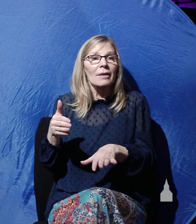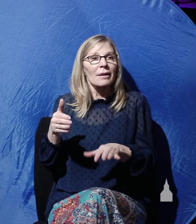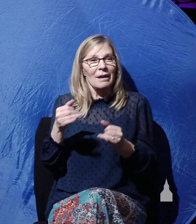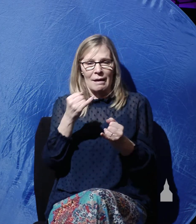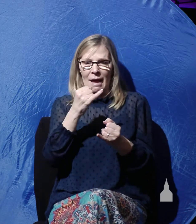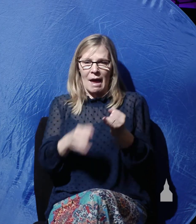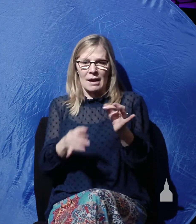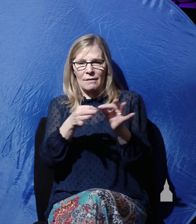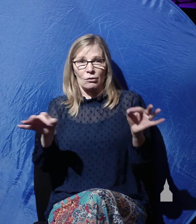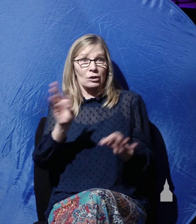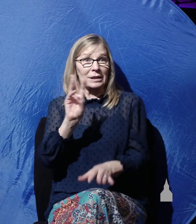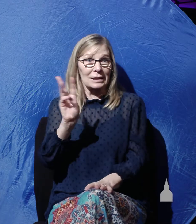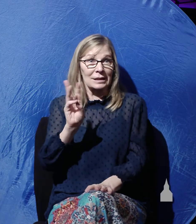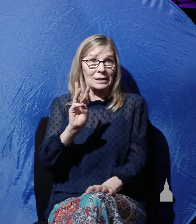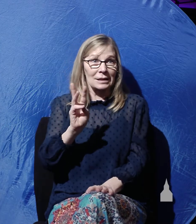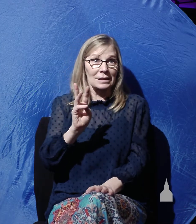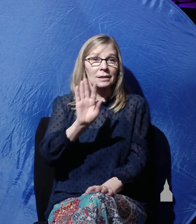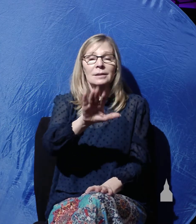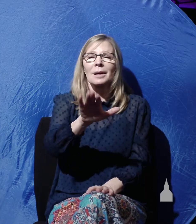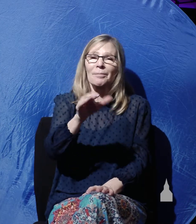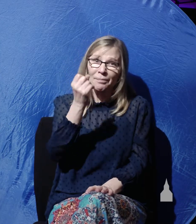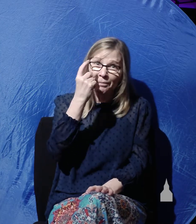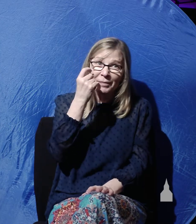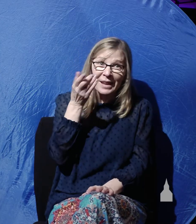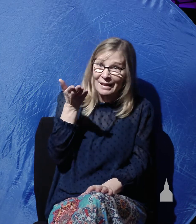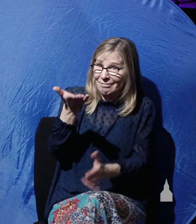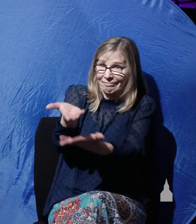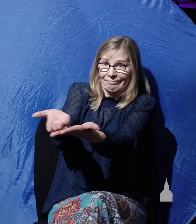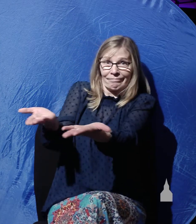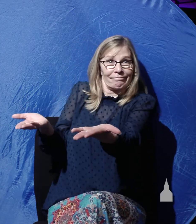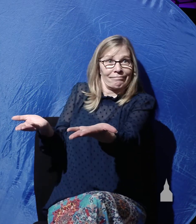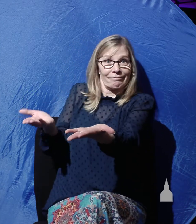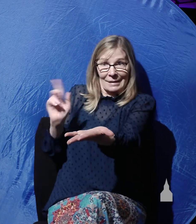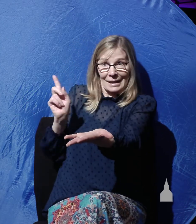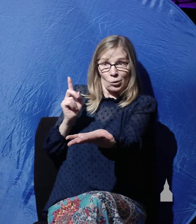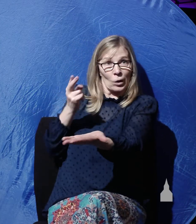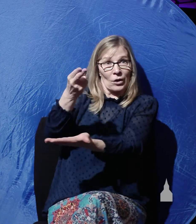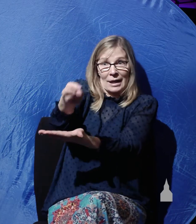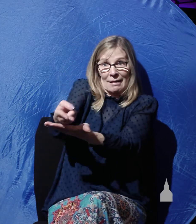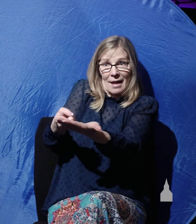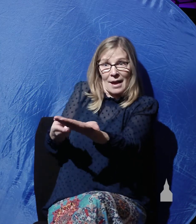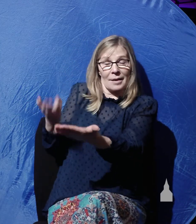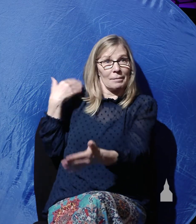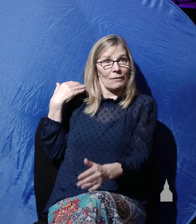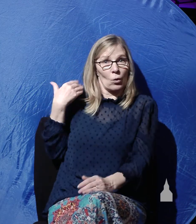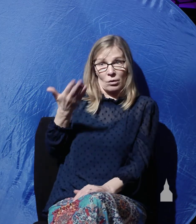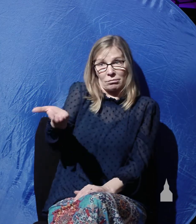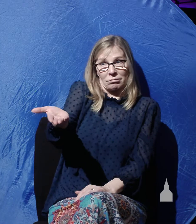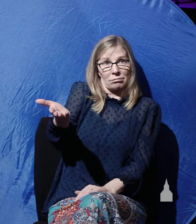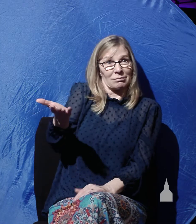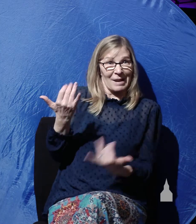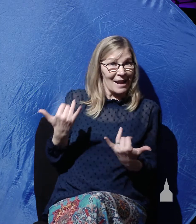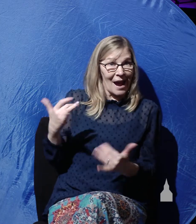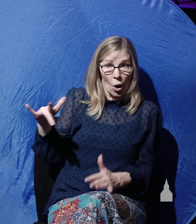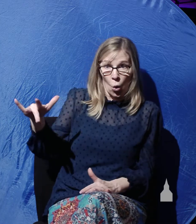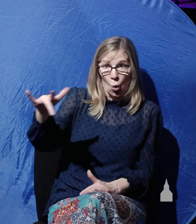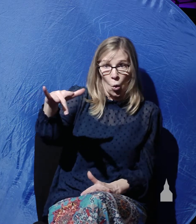end of verse 6. He says, behold, here's the place where they laid him. Now what this means is that the angel then points to the